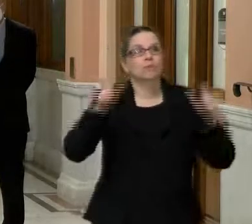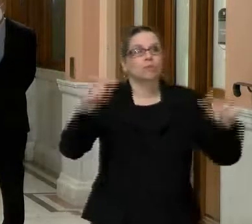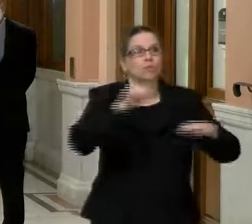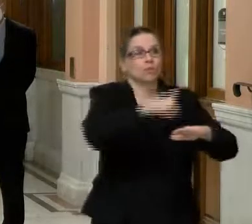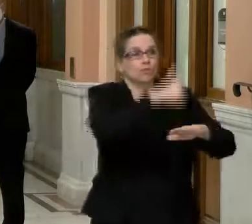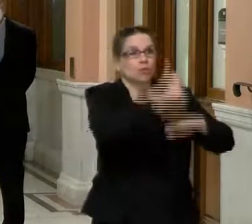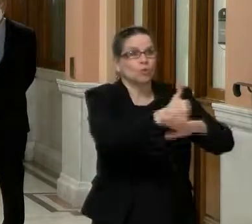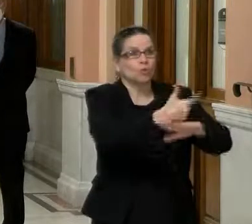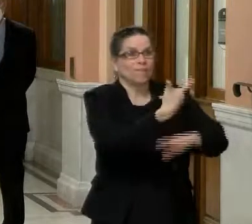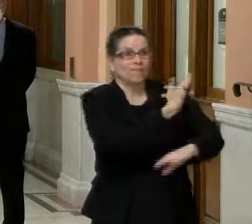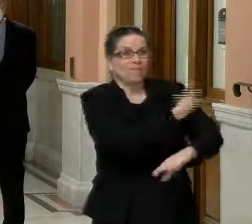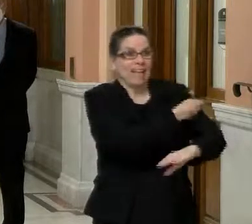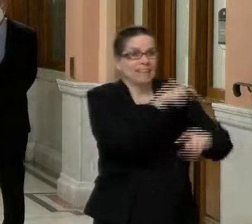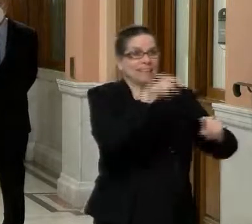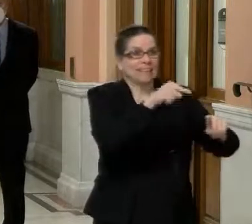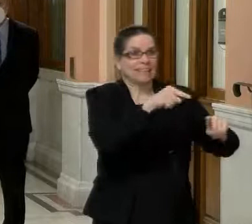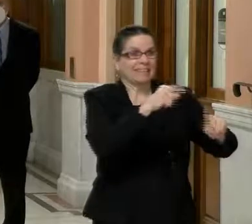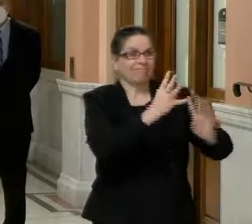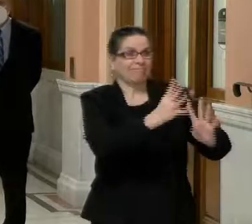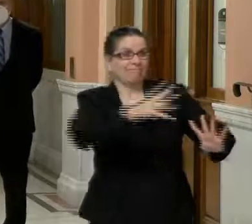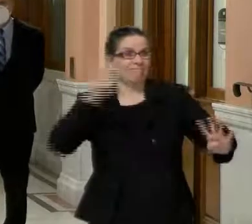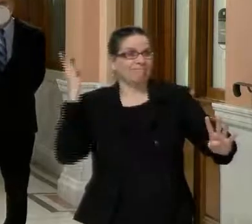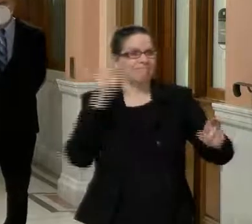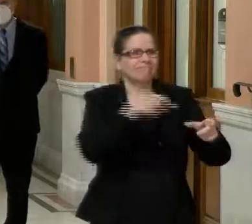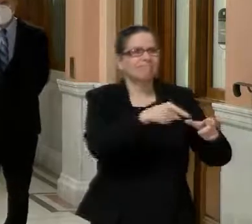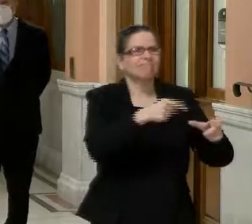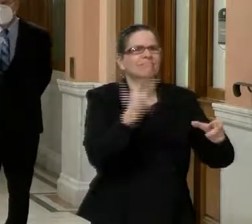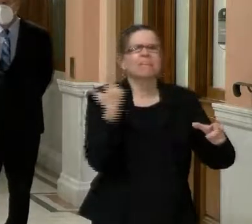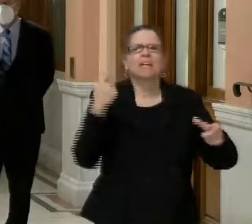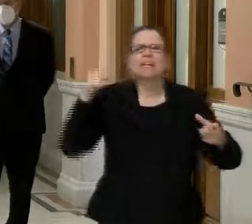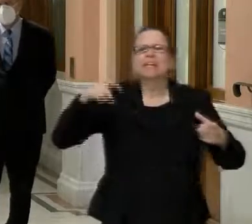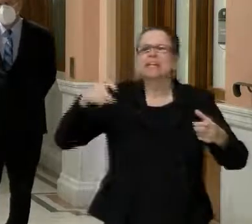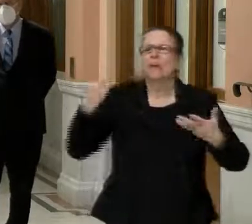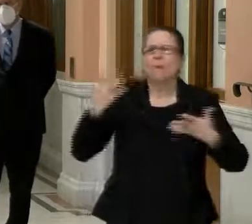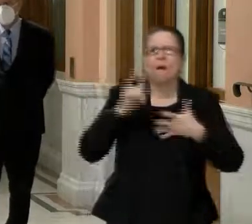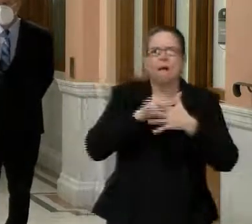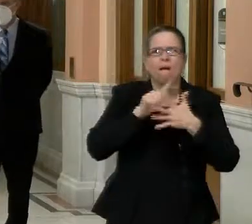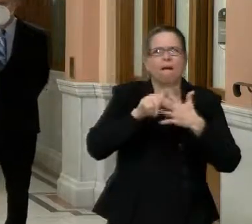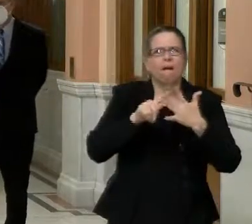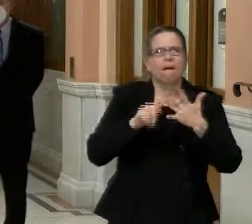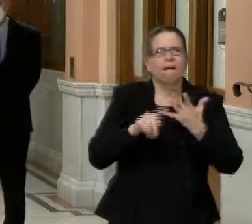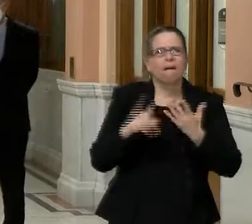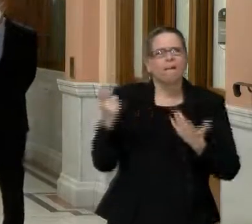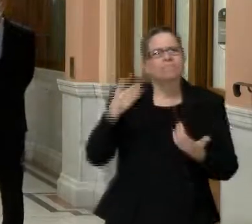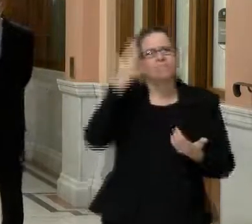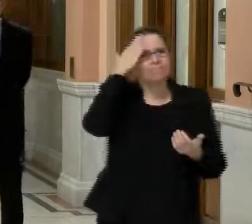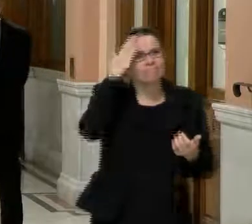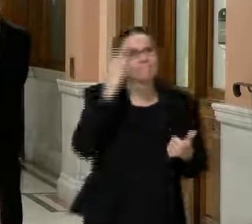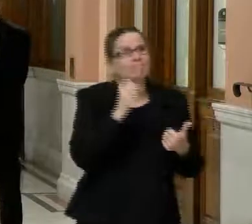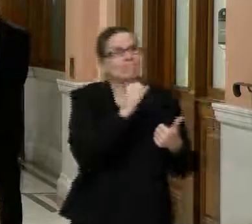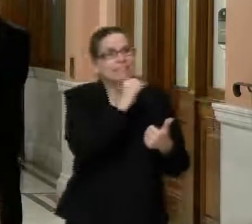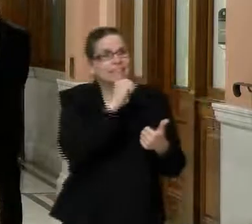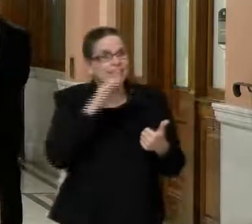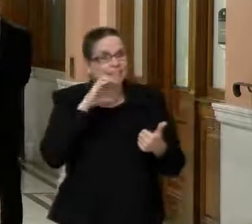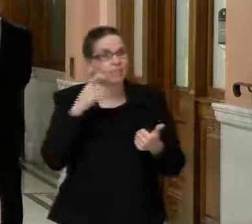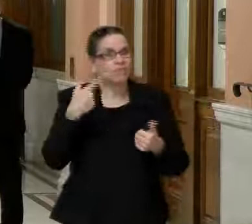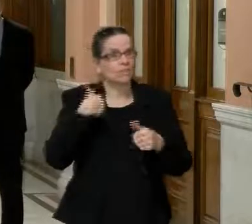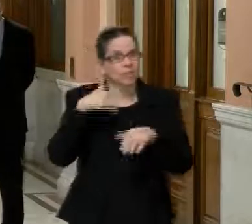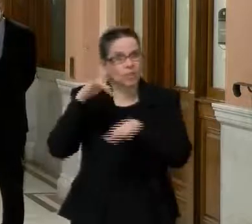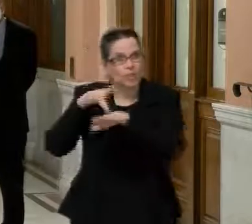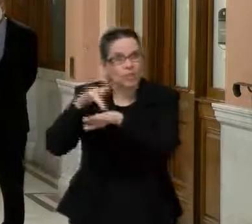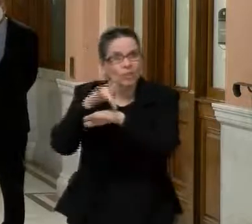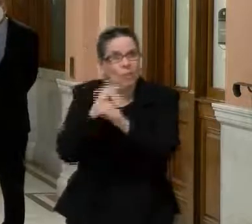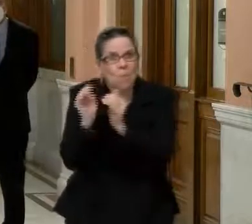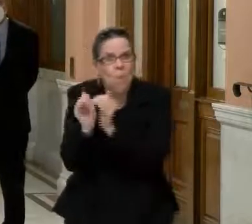things that you're looking for? Yeah. I mean, you all have been up at the senior center. So, you know, uh, on a smaller scale,